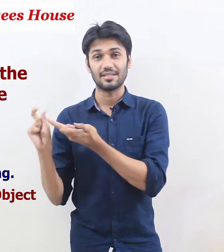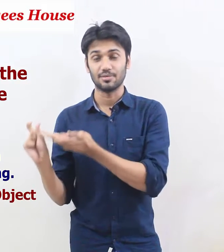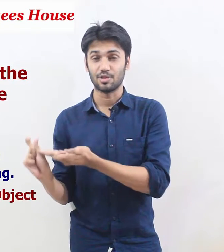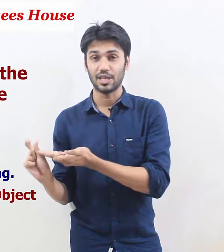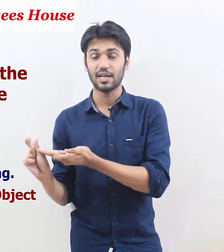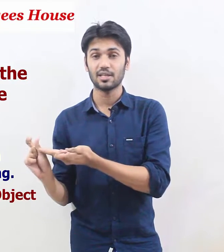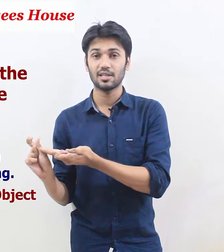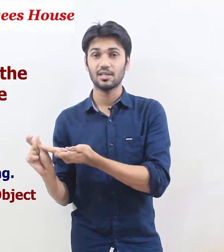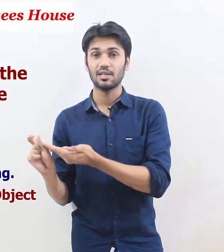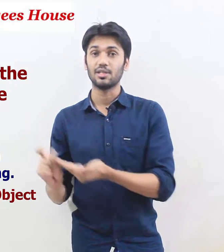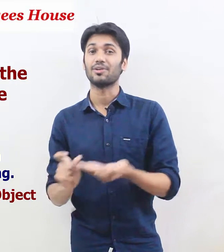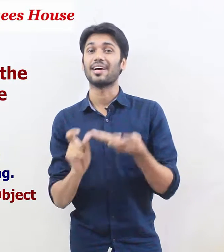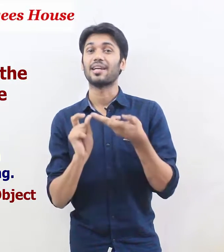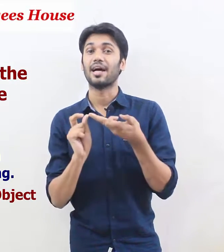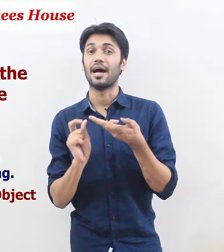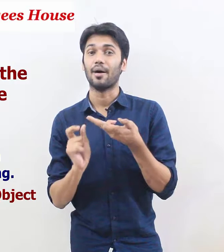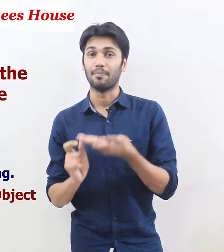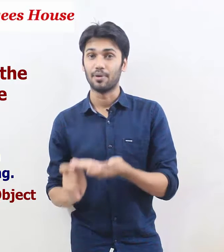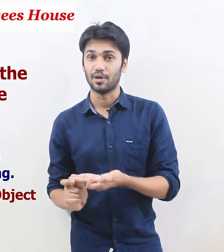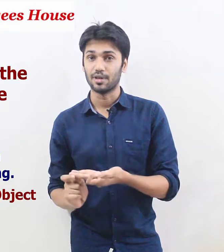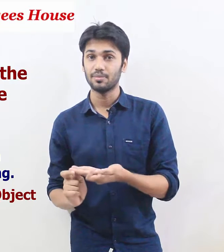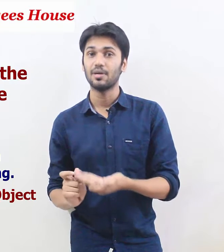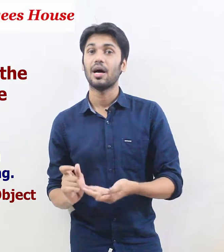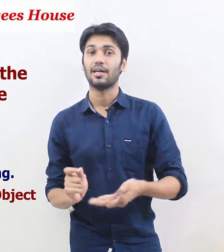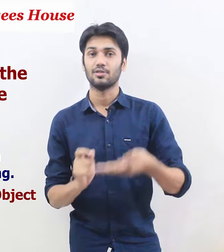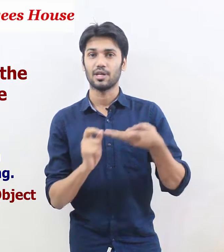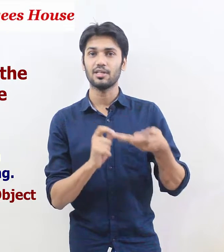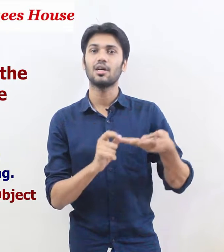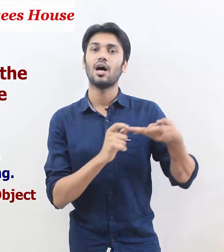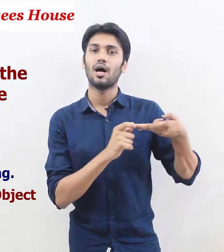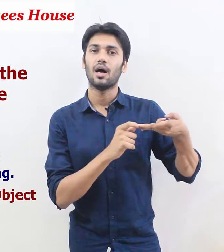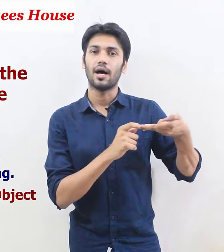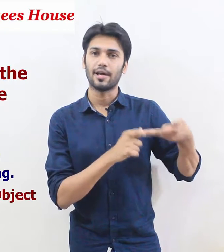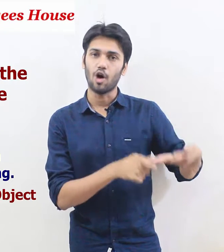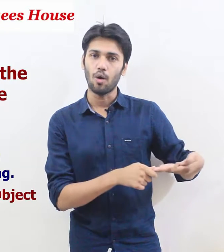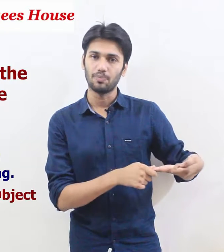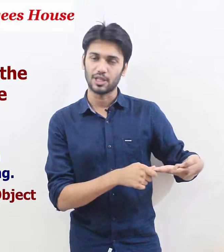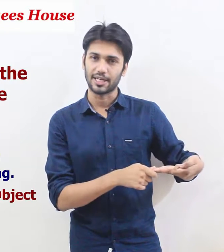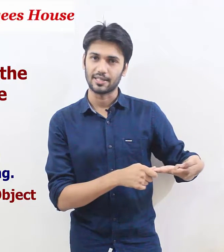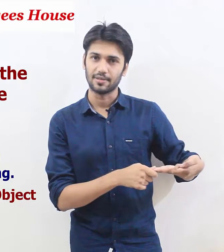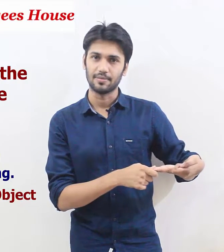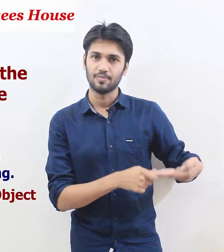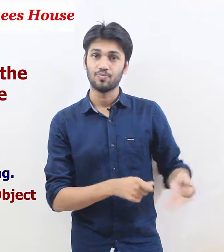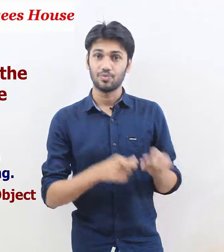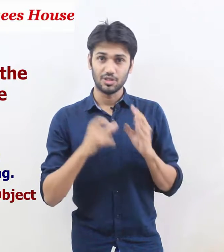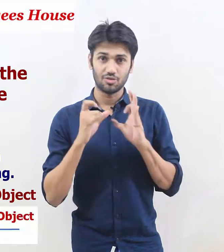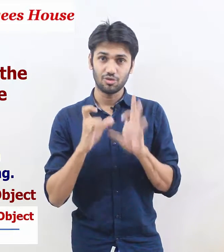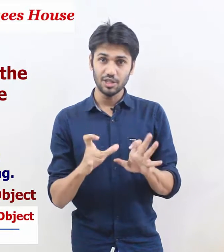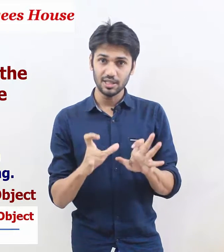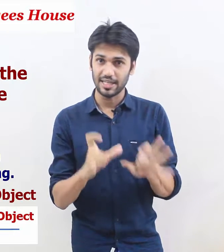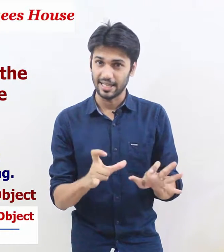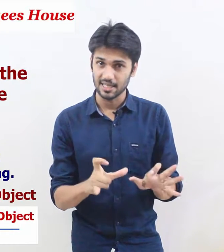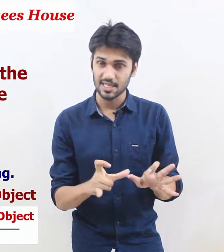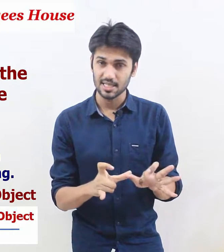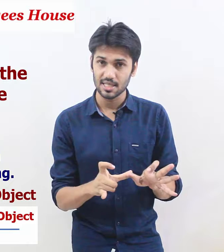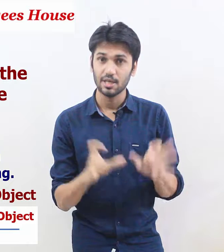get a subject you get a verb and you get an object these three things